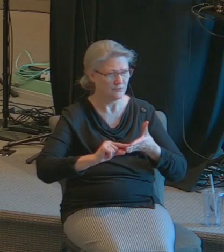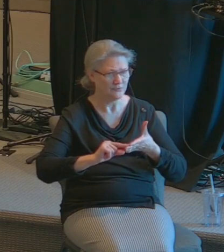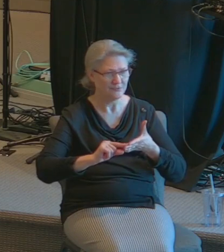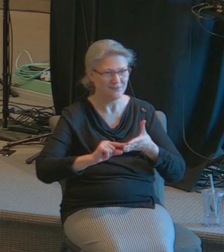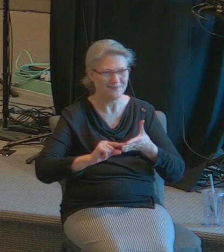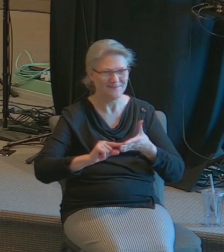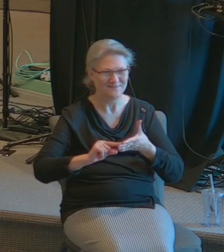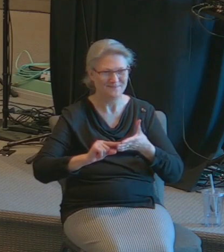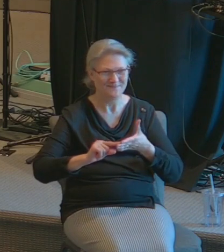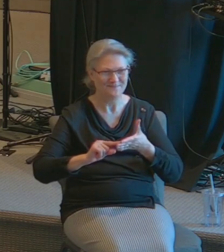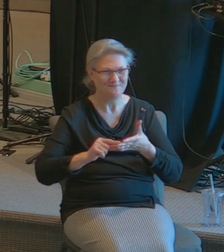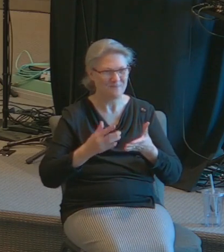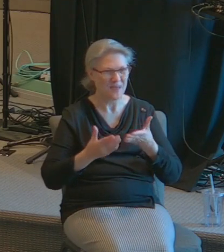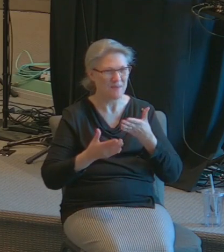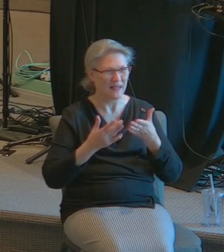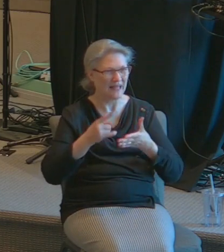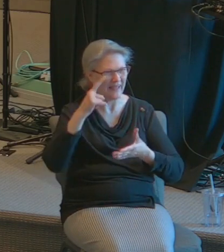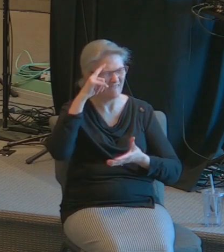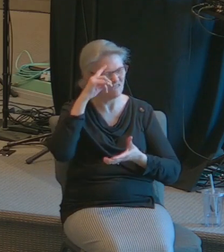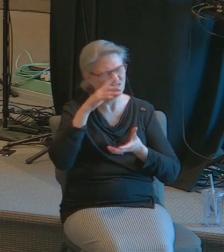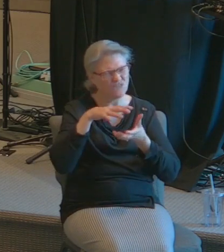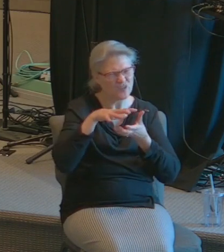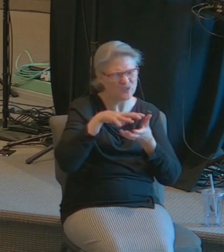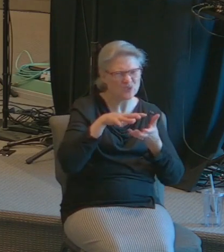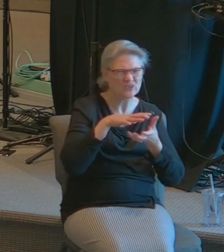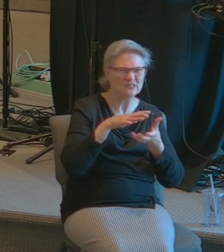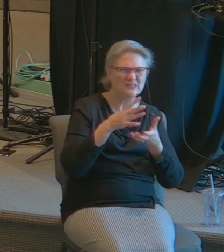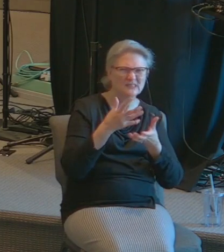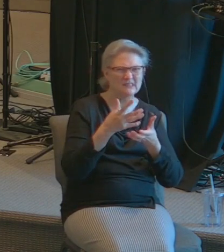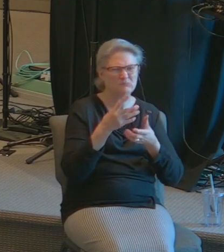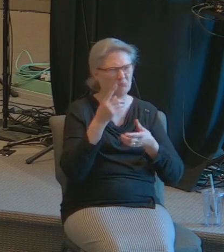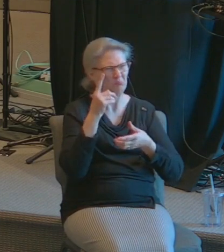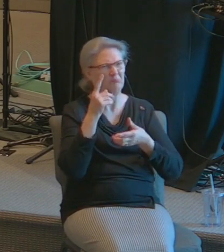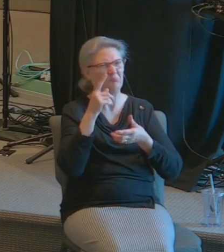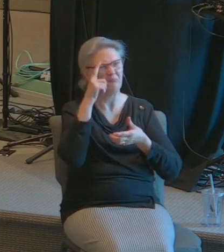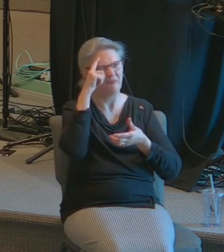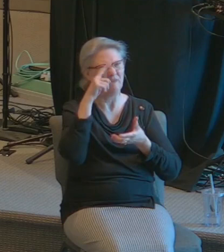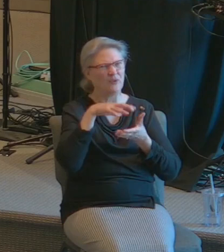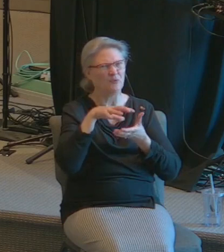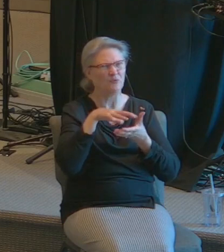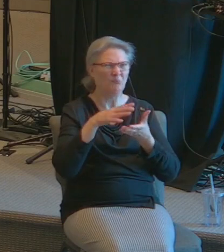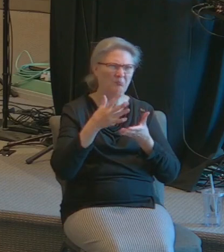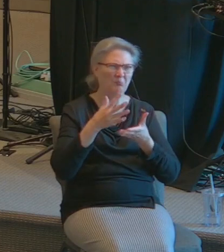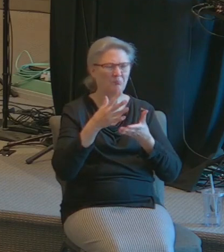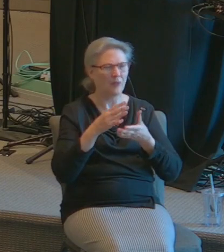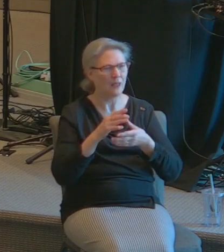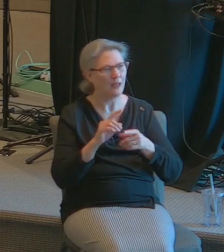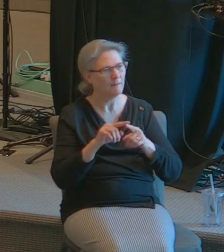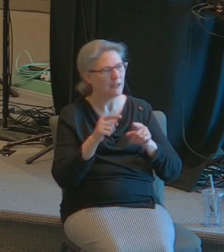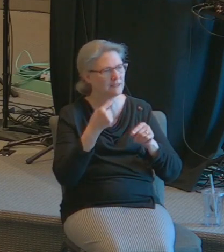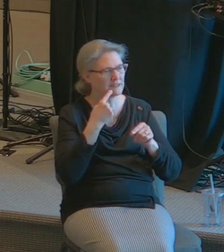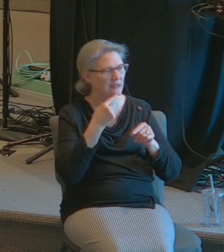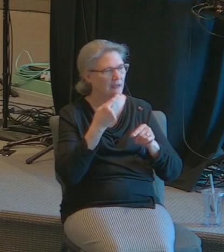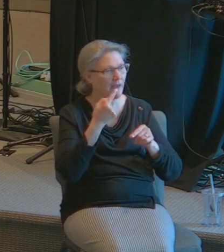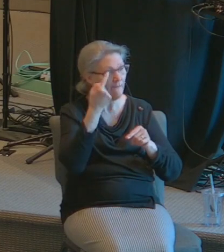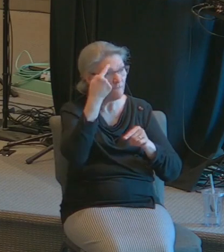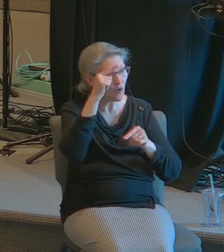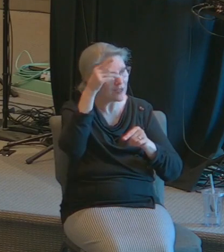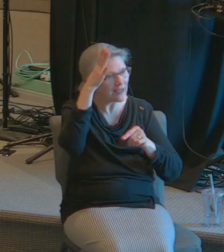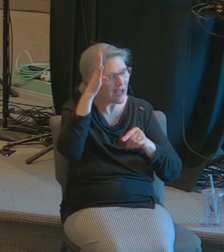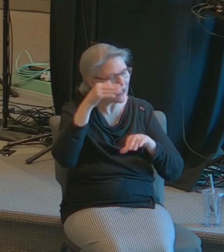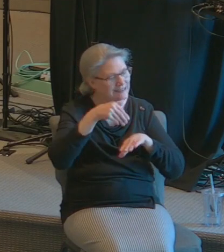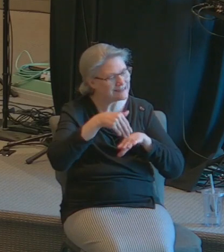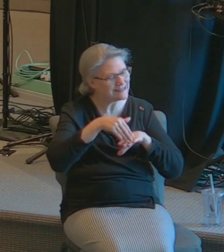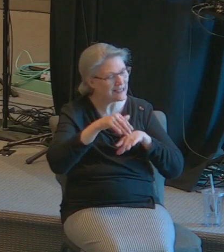it may make a little confusion come up into your mind. But it says, for God sent